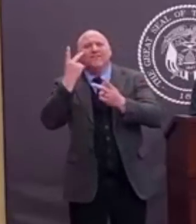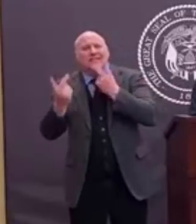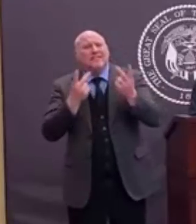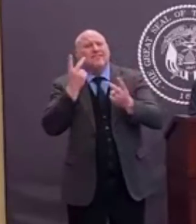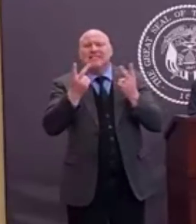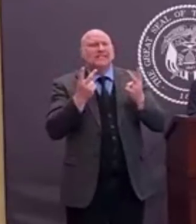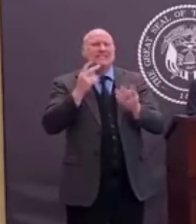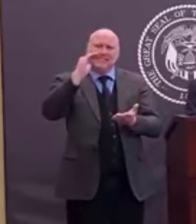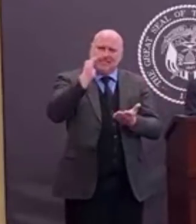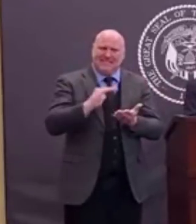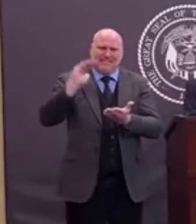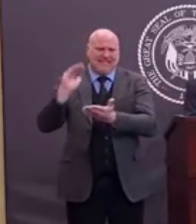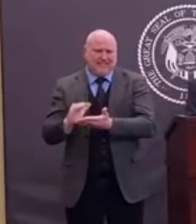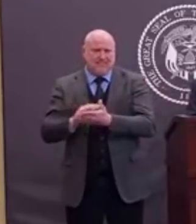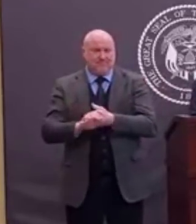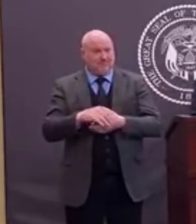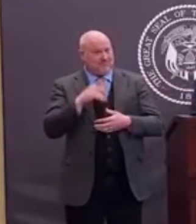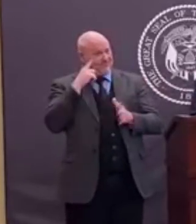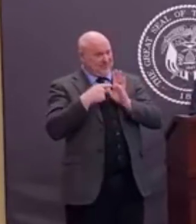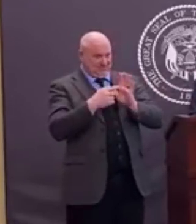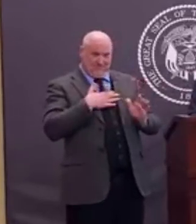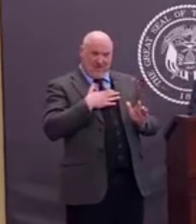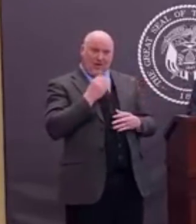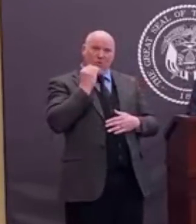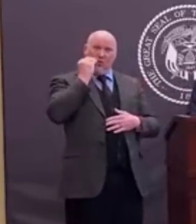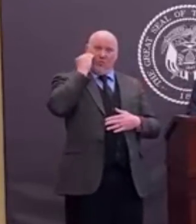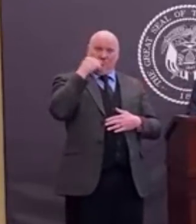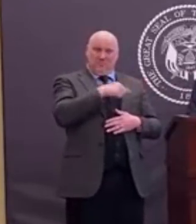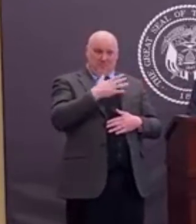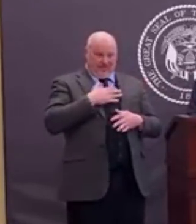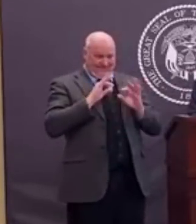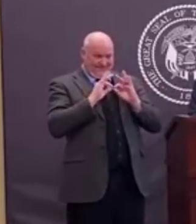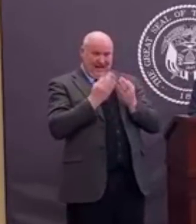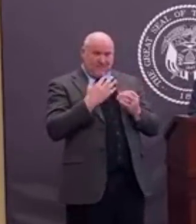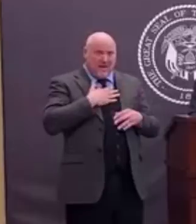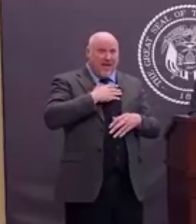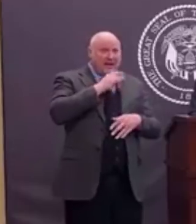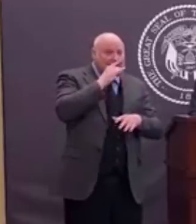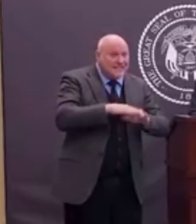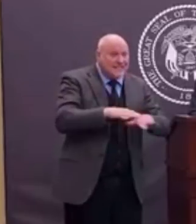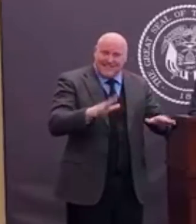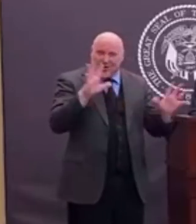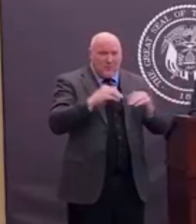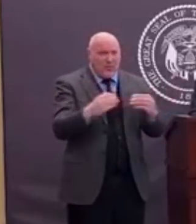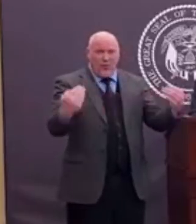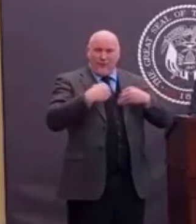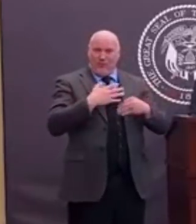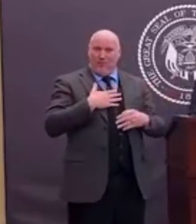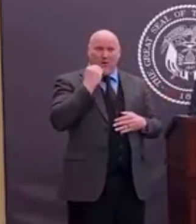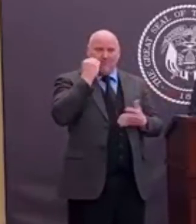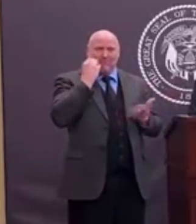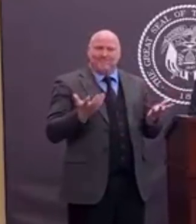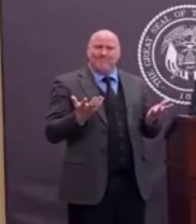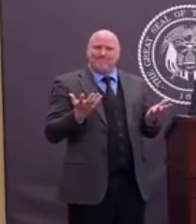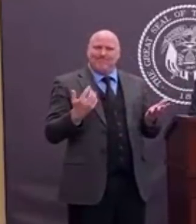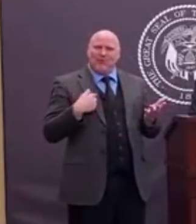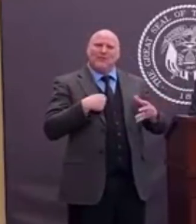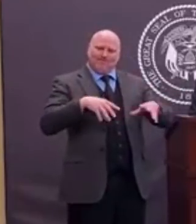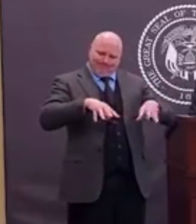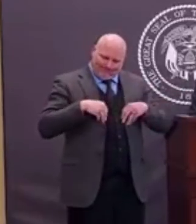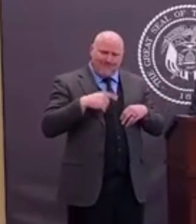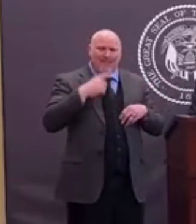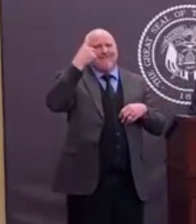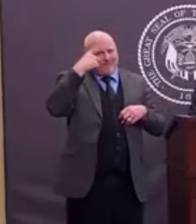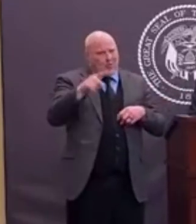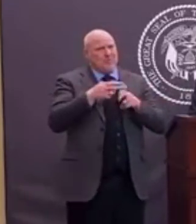Unless there's some kind of an urgent need, you just need to make that a change of your lifestyle for the next couple of weeks. Not attending